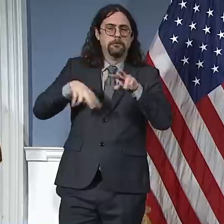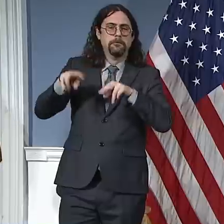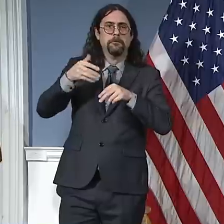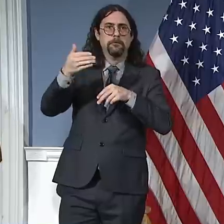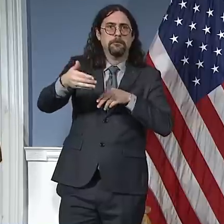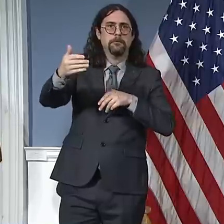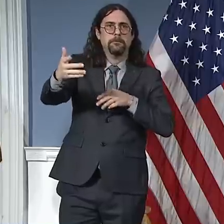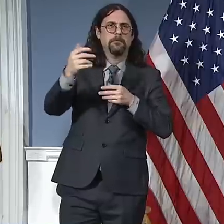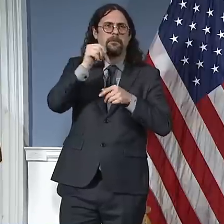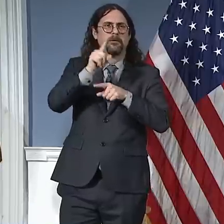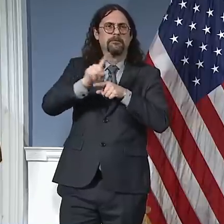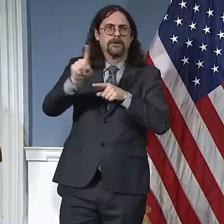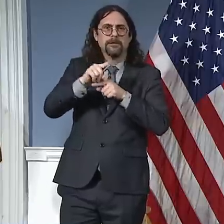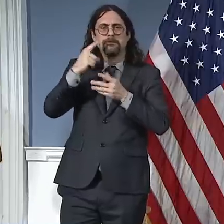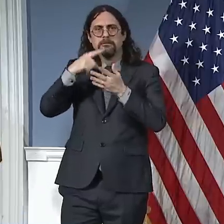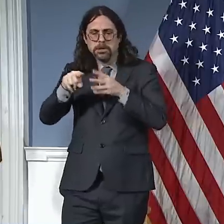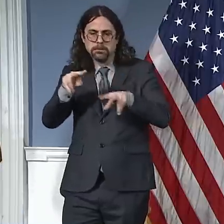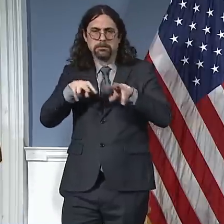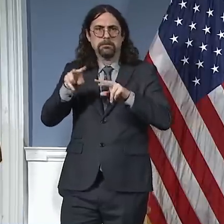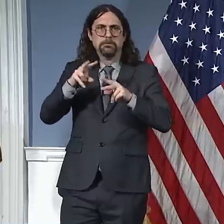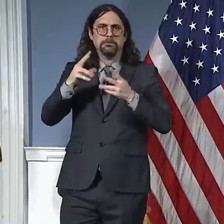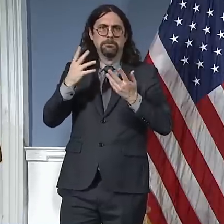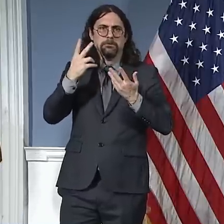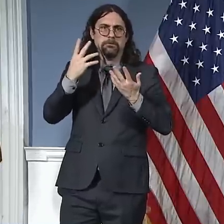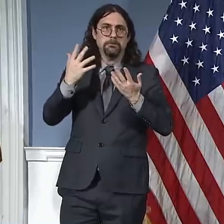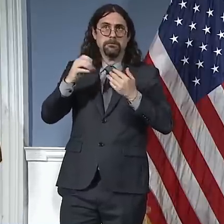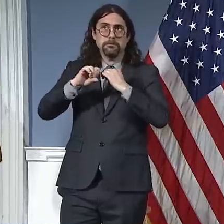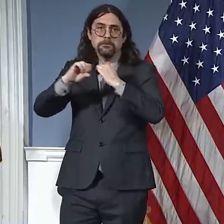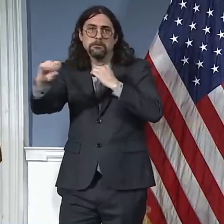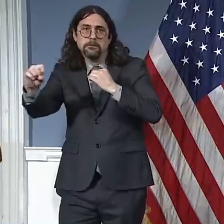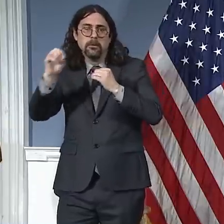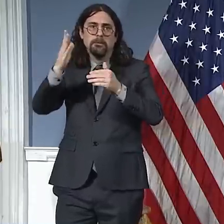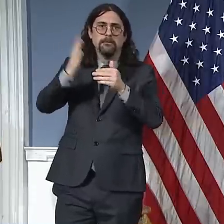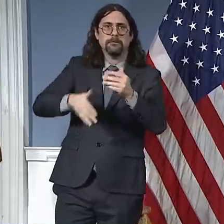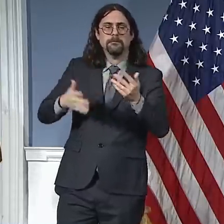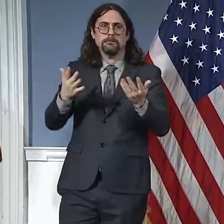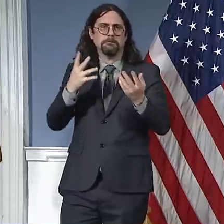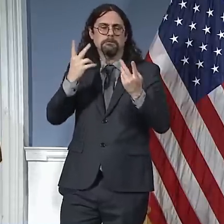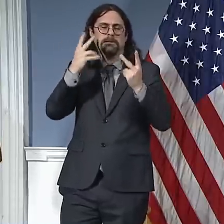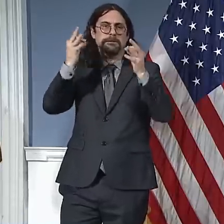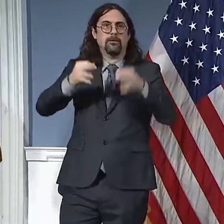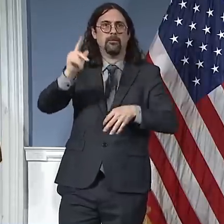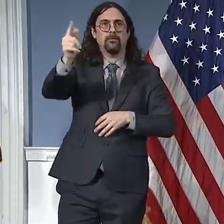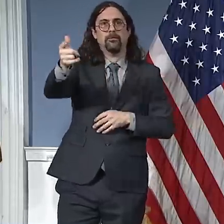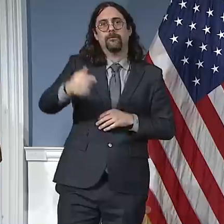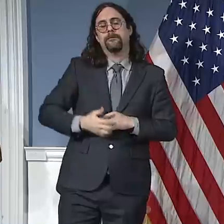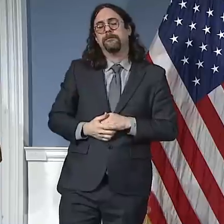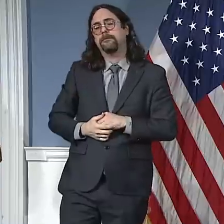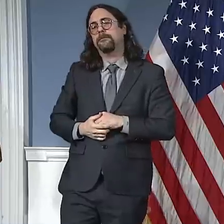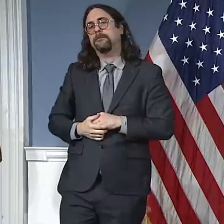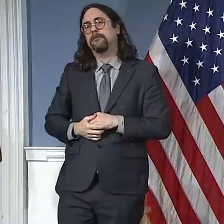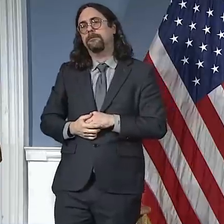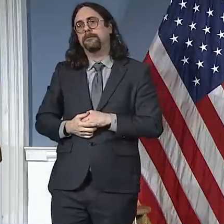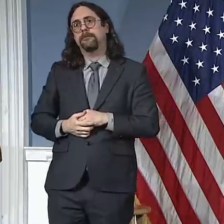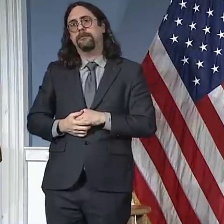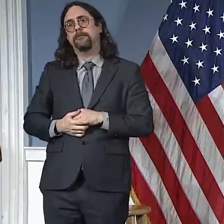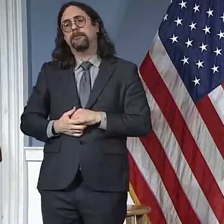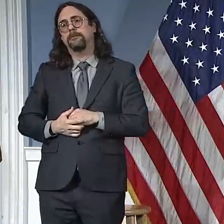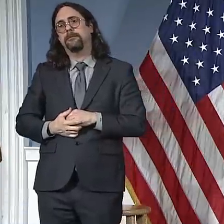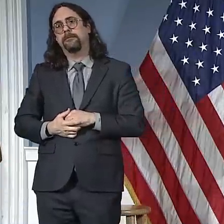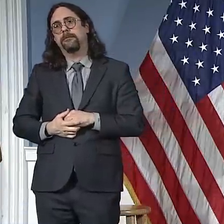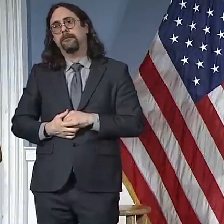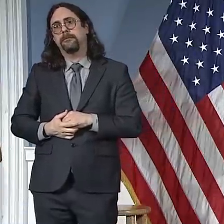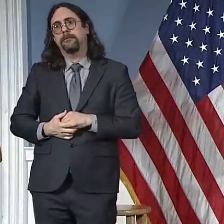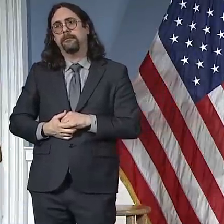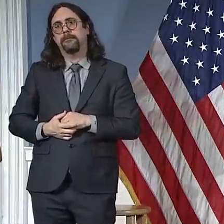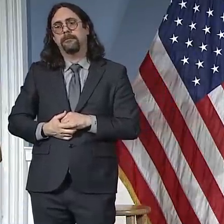try and deal with alternate side in chunks of time, at least a week at a time. But again, always watching to make sure that our city